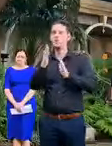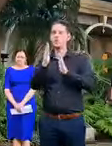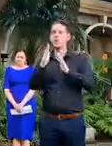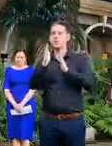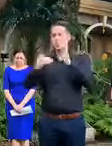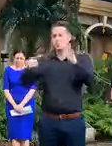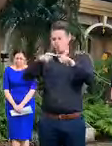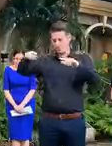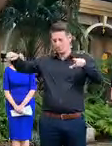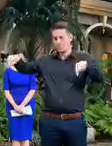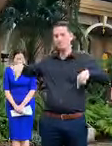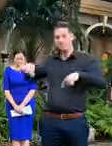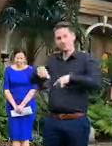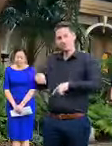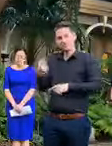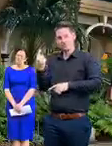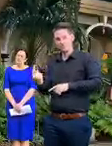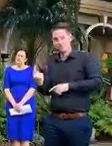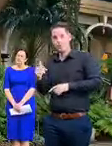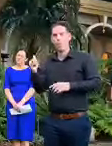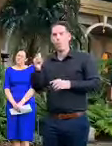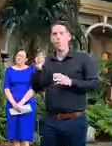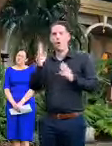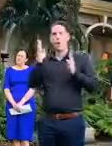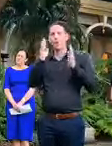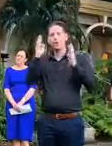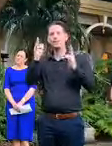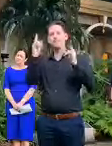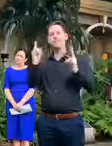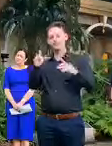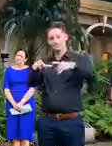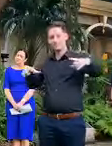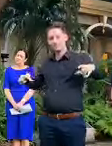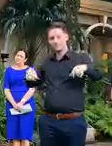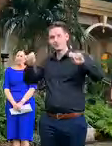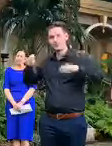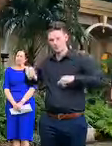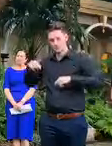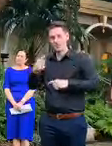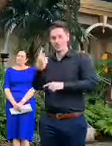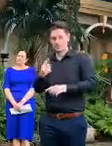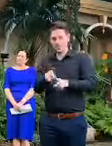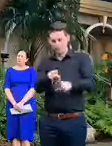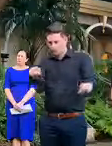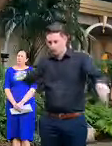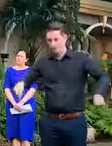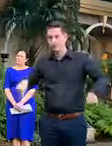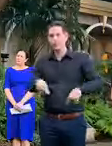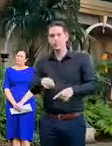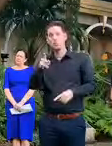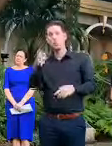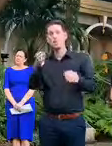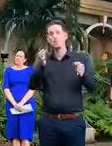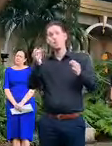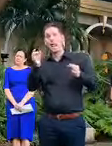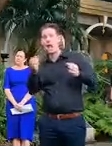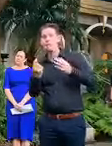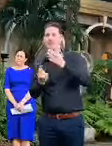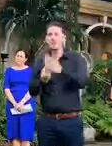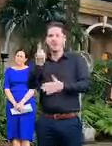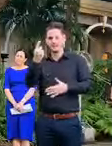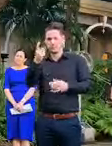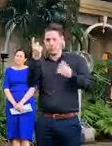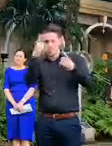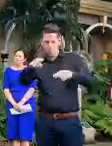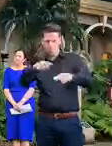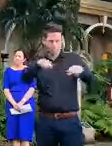it's about the size of a queen bed doona if you are planning to hold an event work out how many